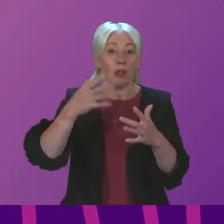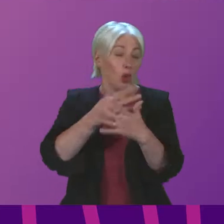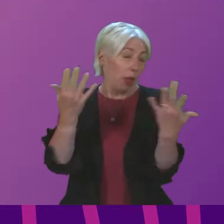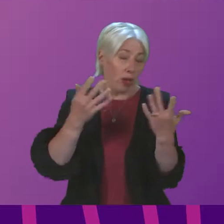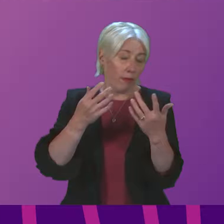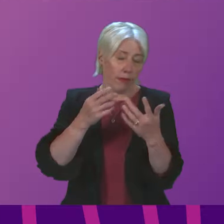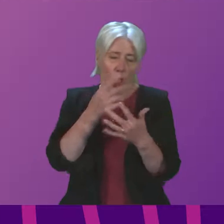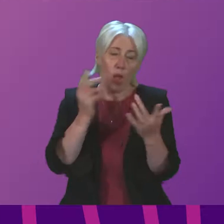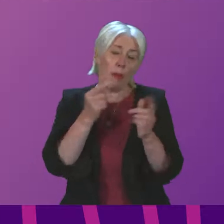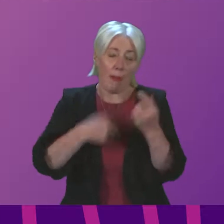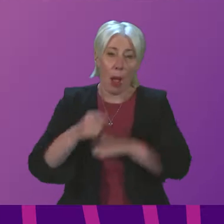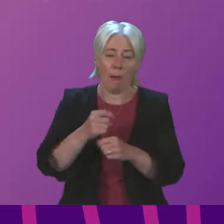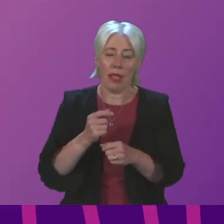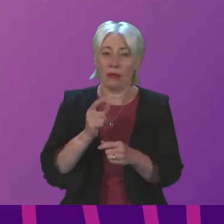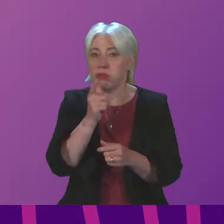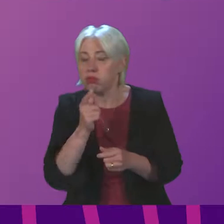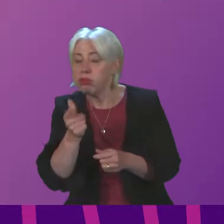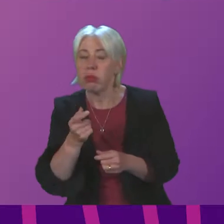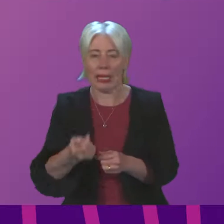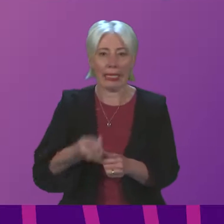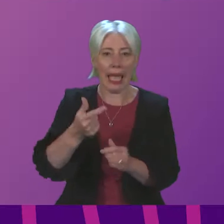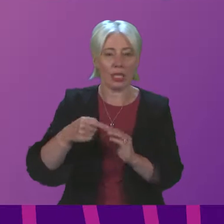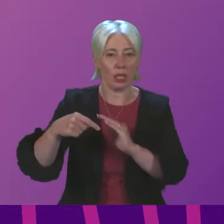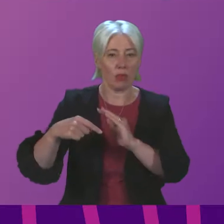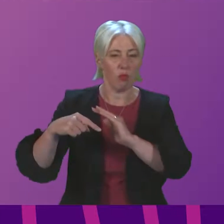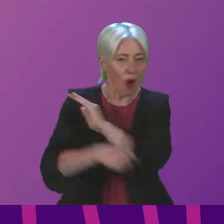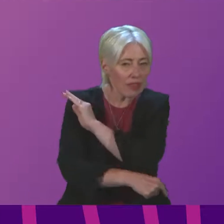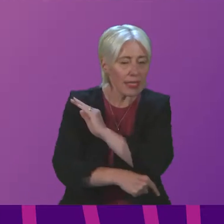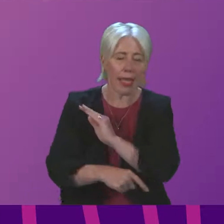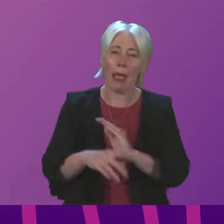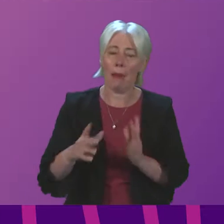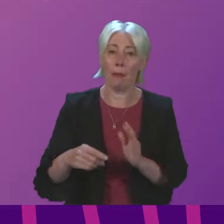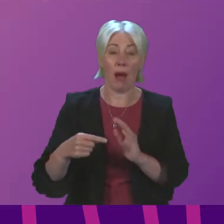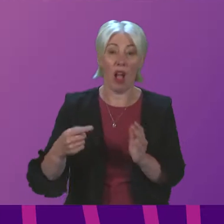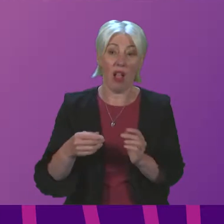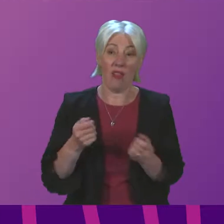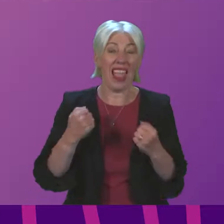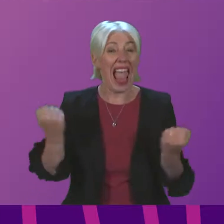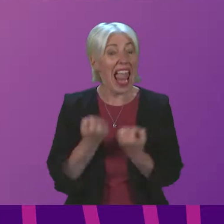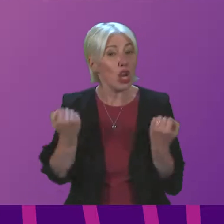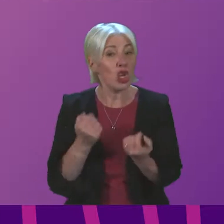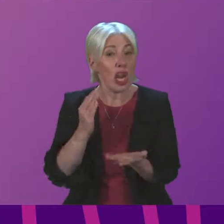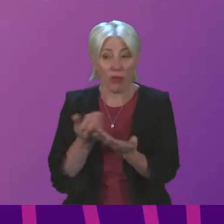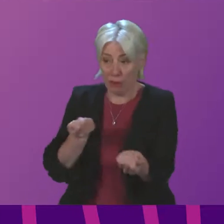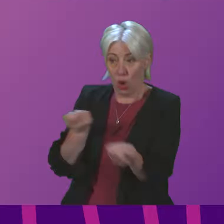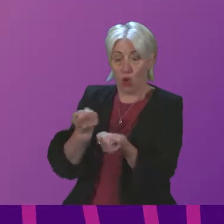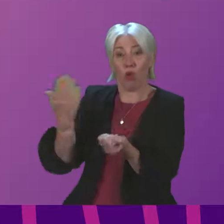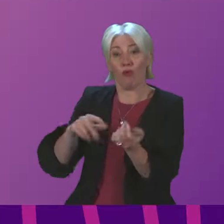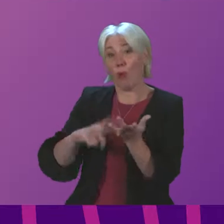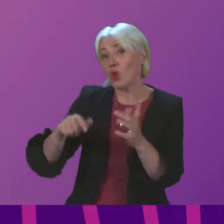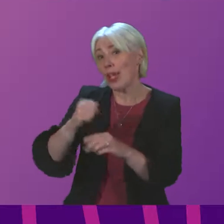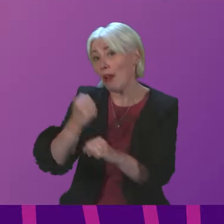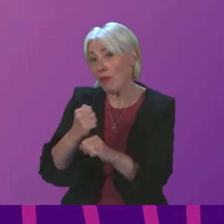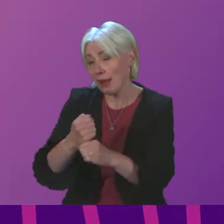poverty as a result of the escalating costs of energy prices. However, the energy market is regulated by the UK Government and is outwith the